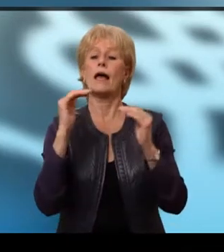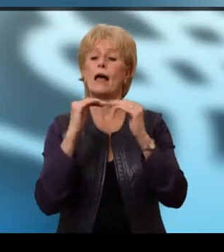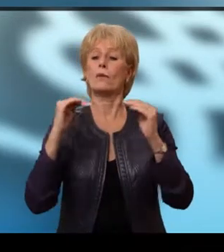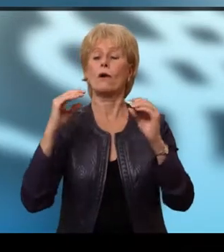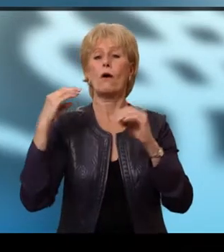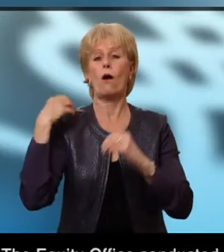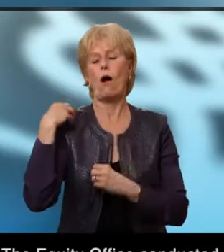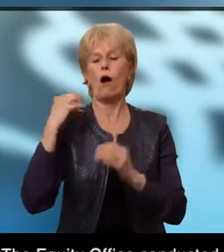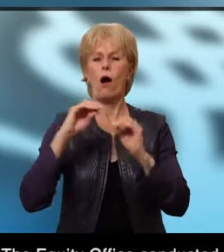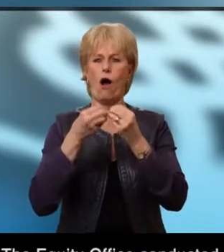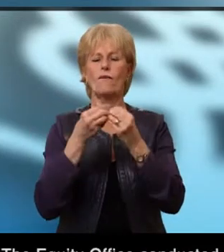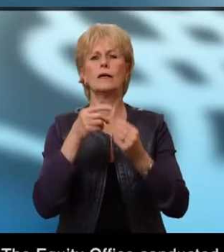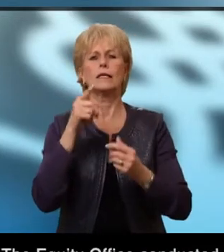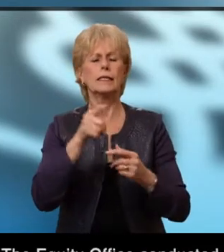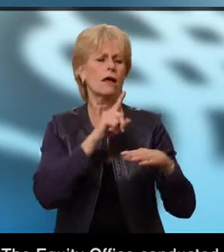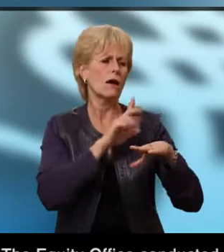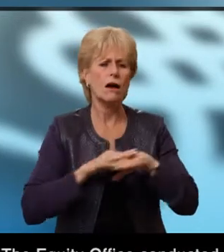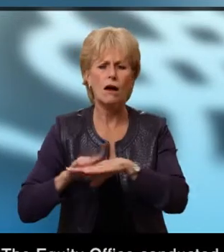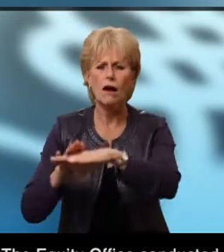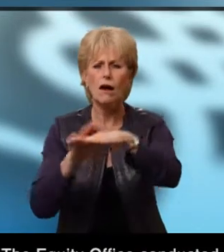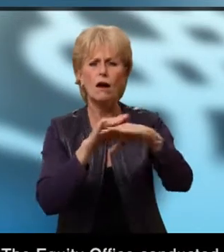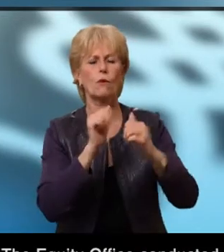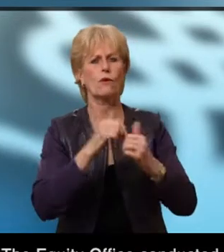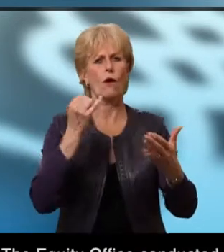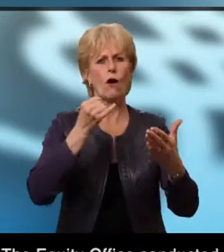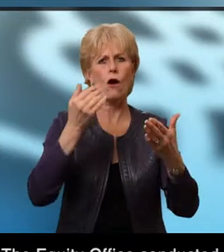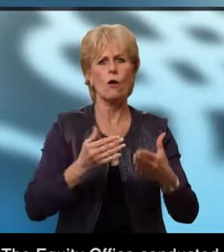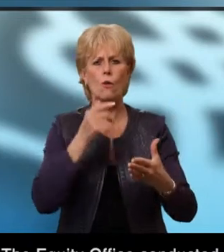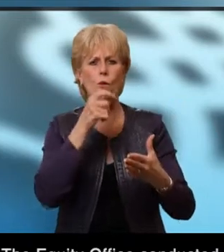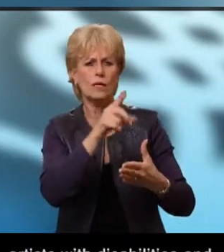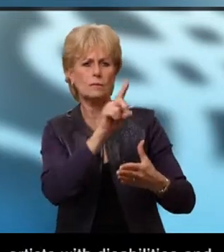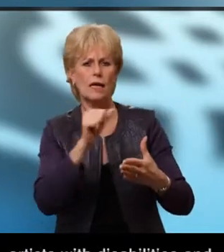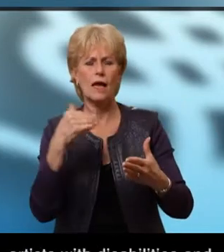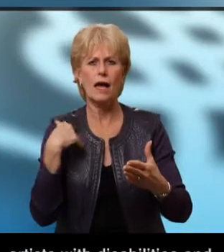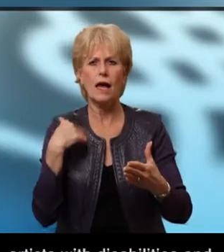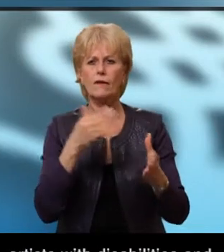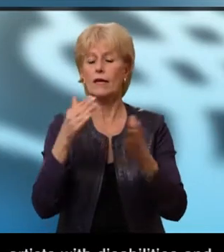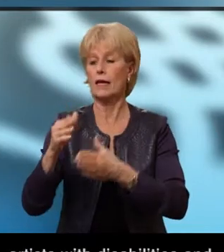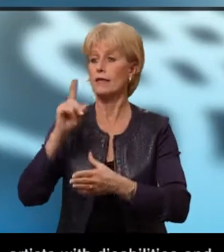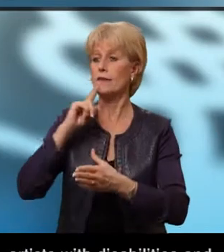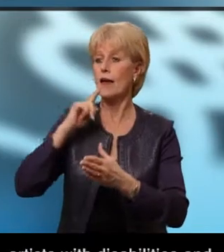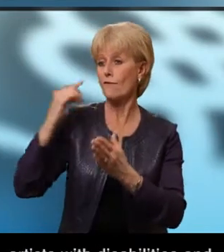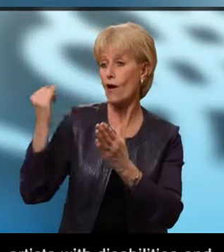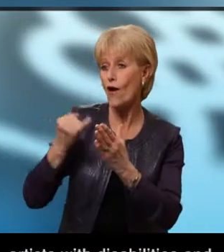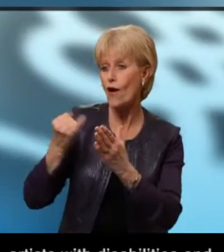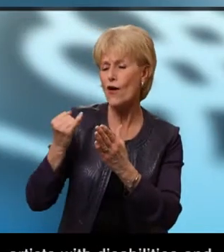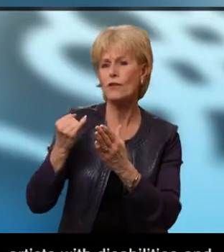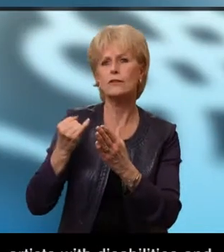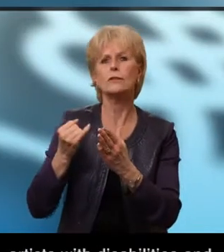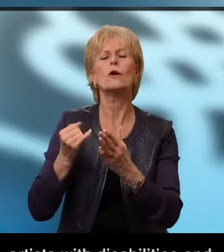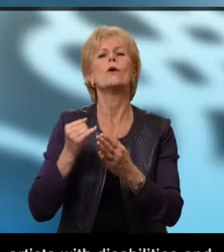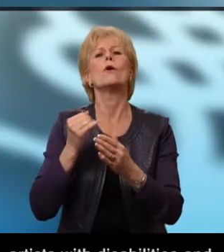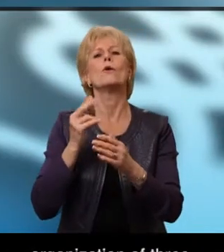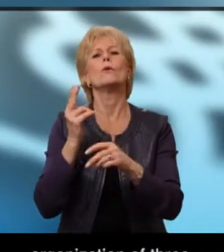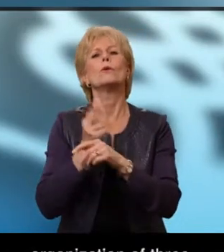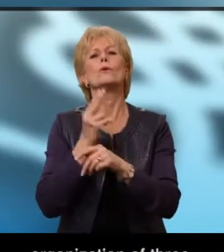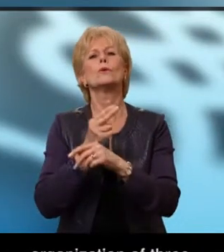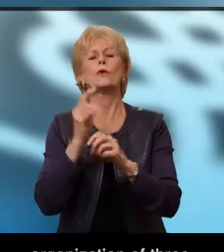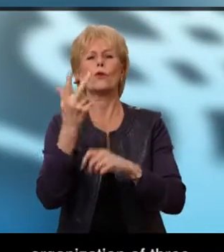The Equity Office conducted a series of consultations with artists with disabilities and deaf artists through the organization of